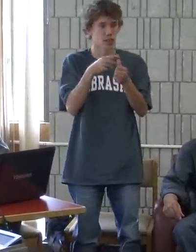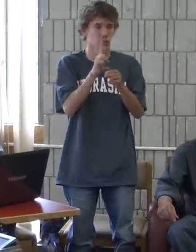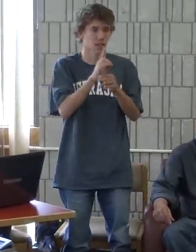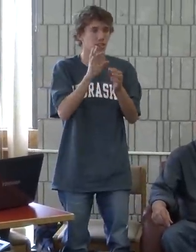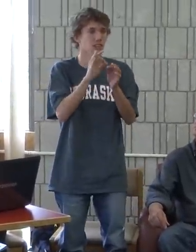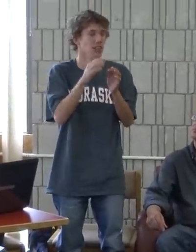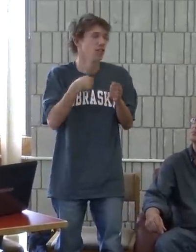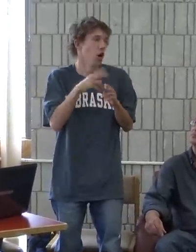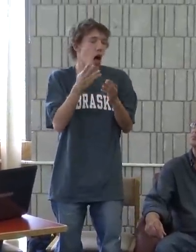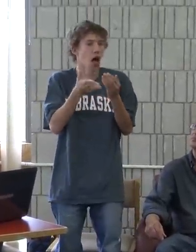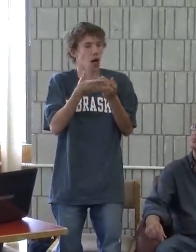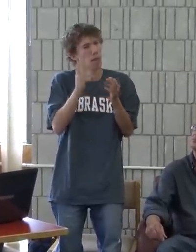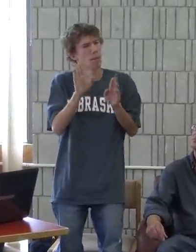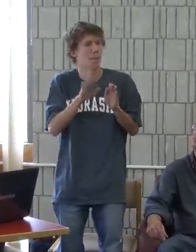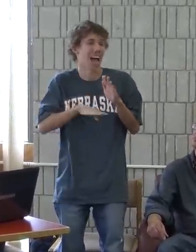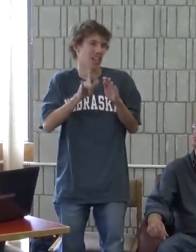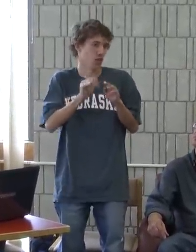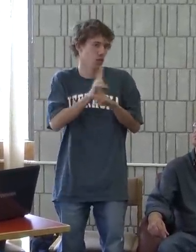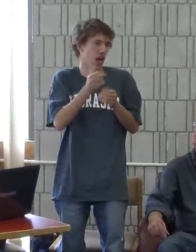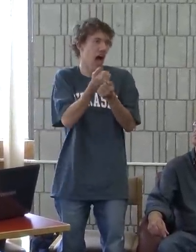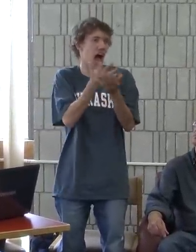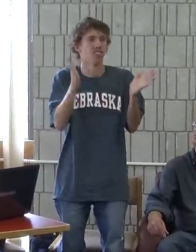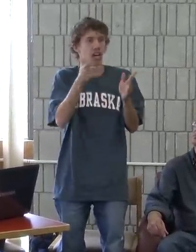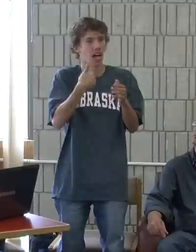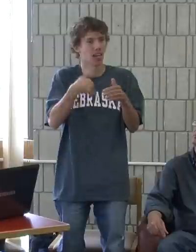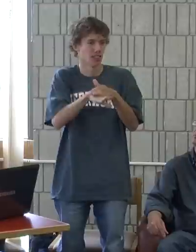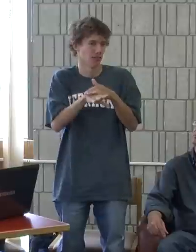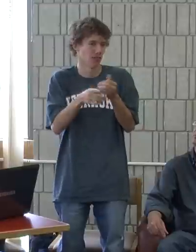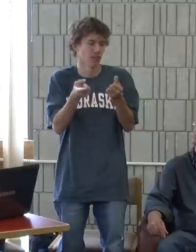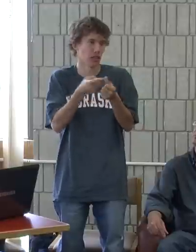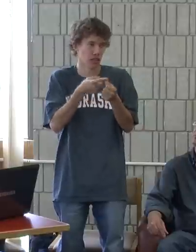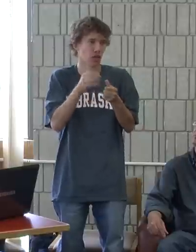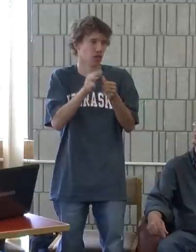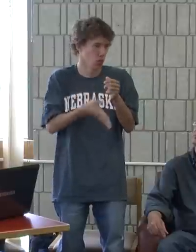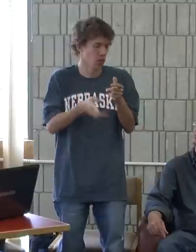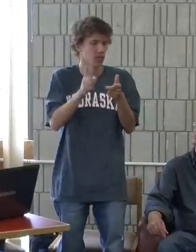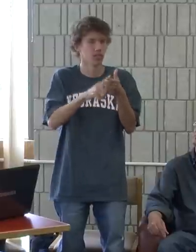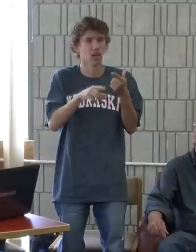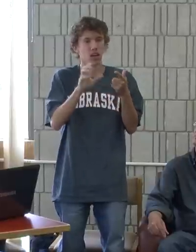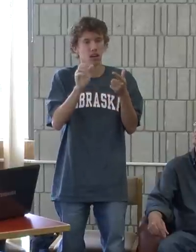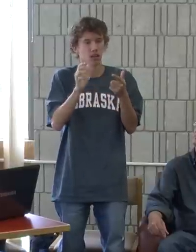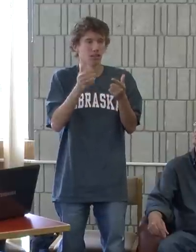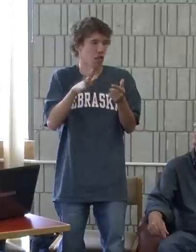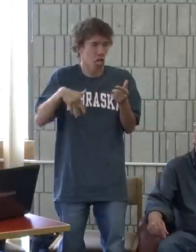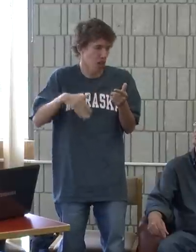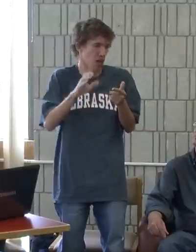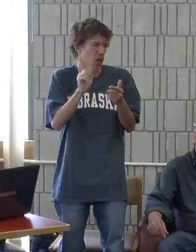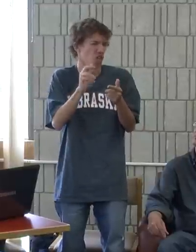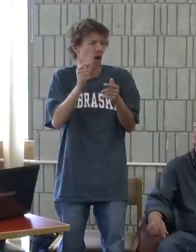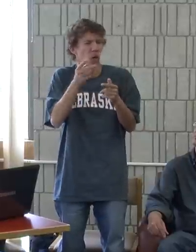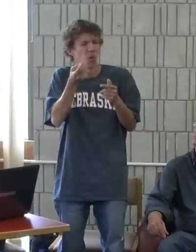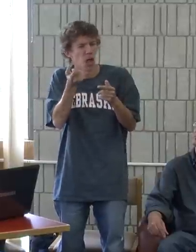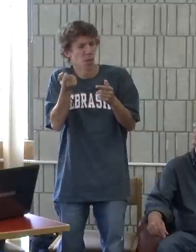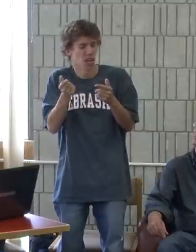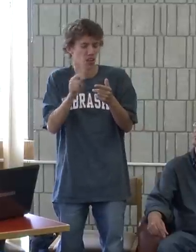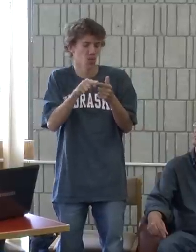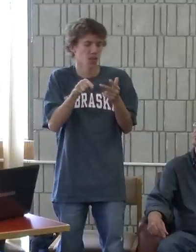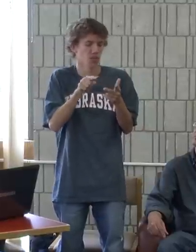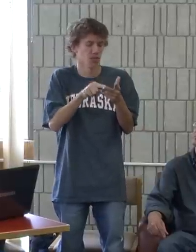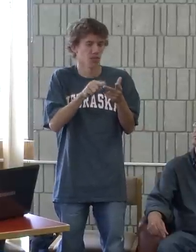Well, I use, basically I use every accommodation that's available. Interpreters, I have used CART